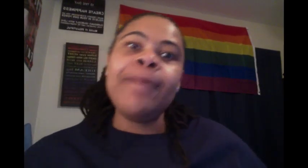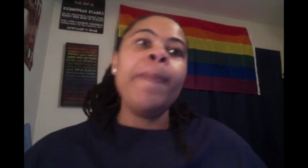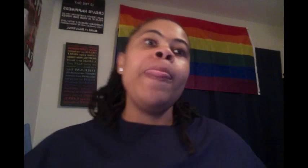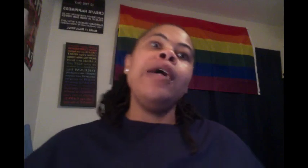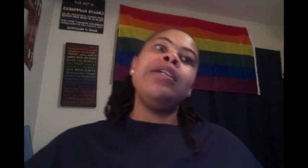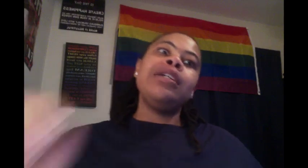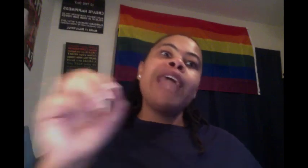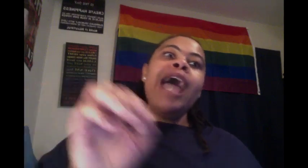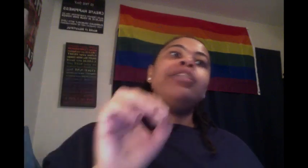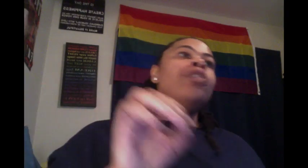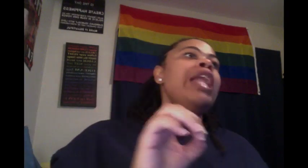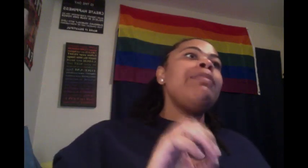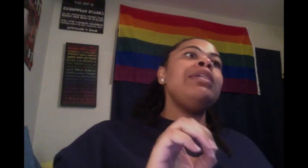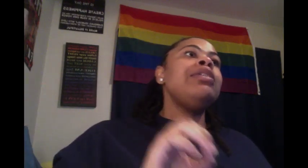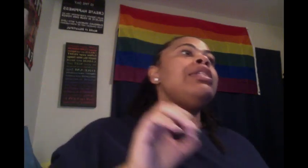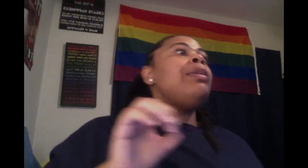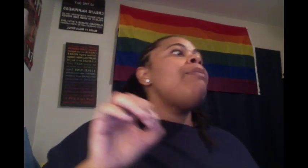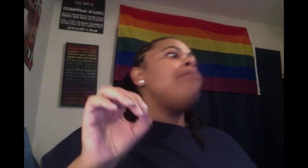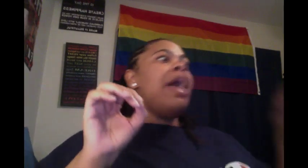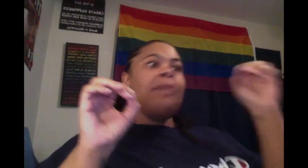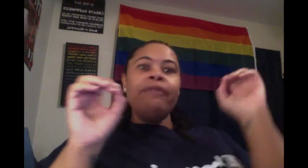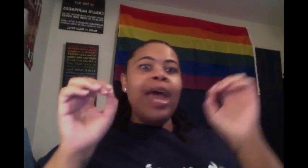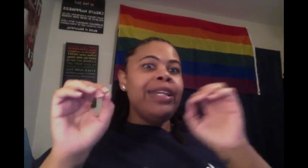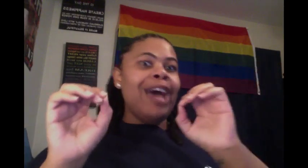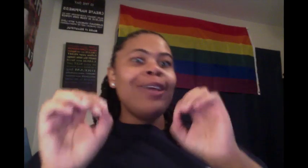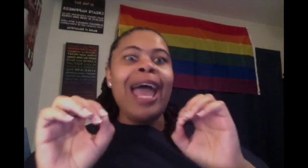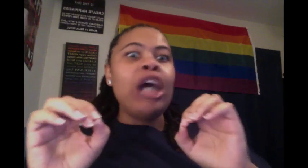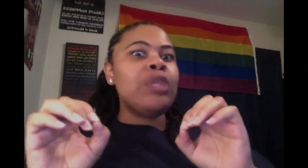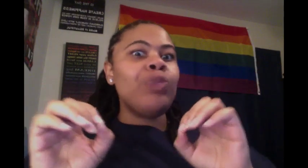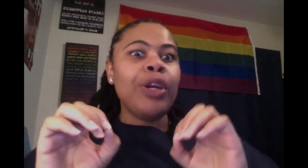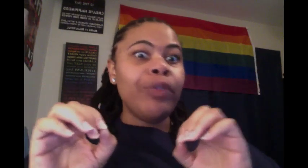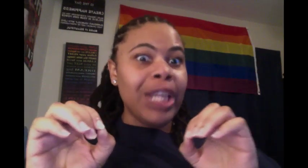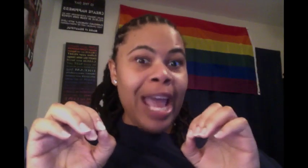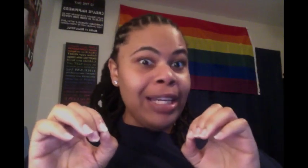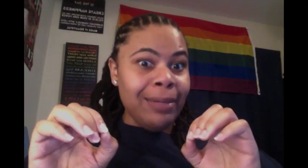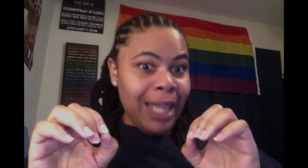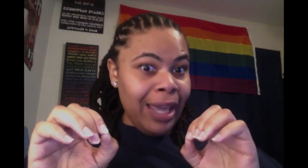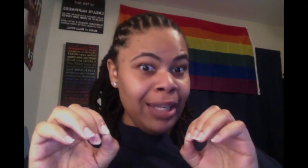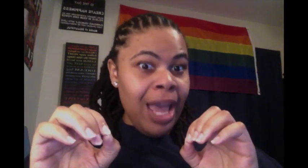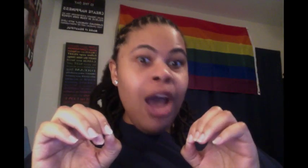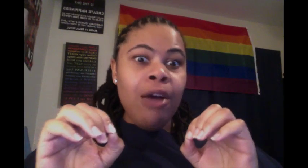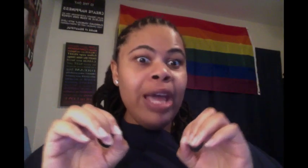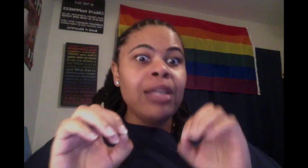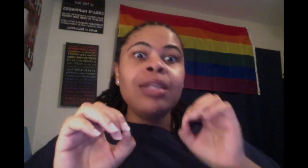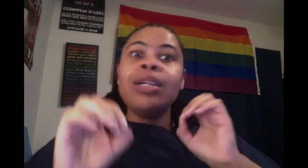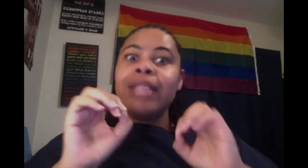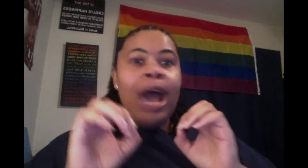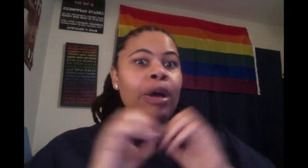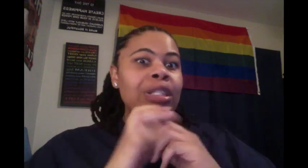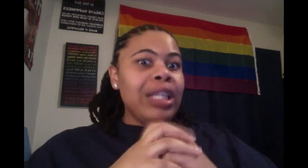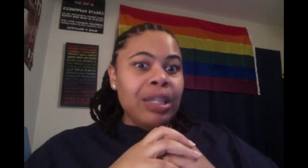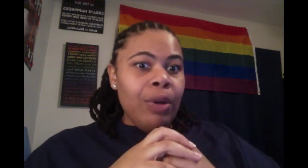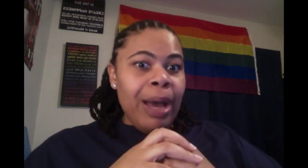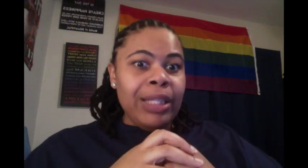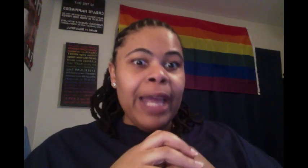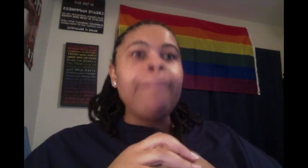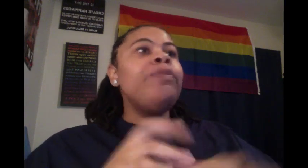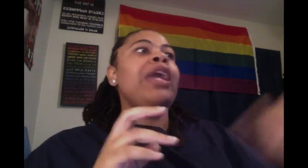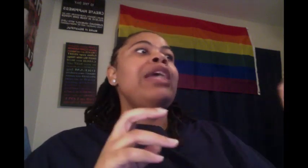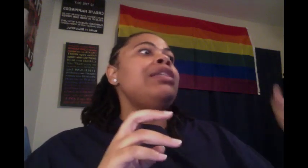got, don't let me, let me find out Kyle is working for the goddamn day. Okay. Cause how else did he know about that? Now they sitting